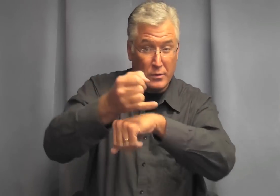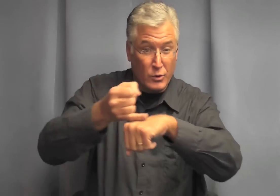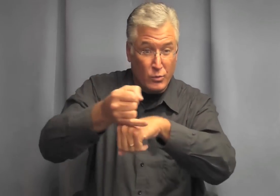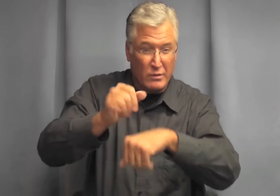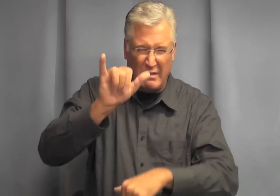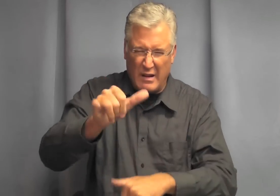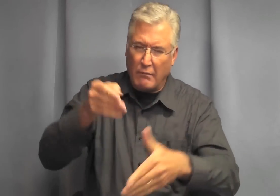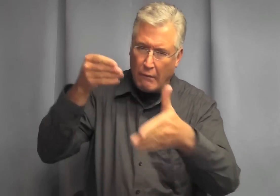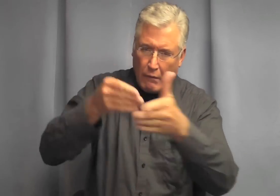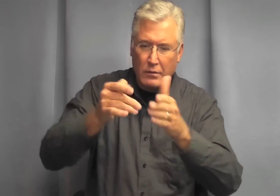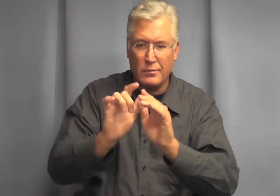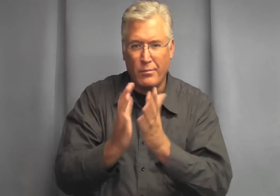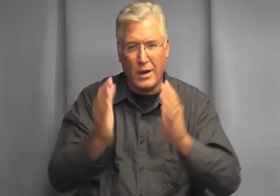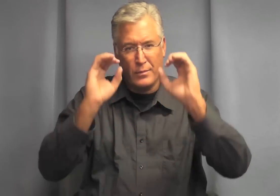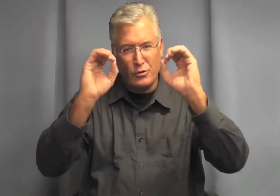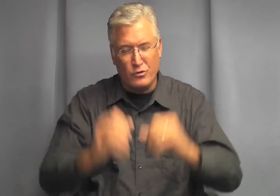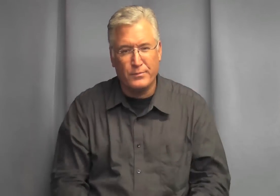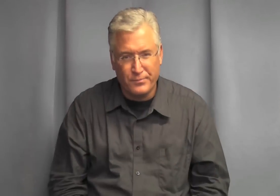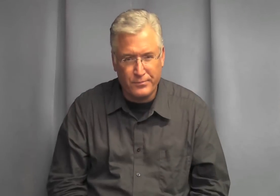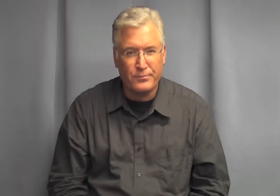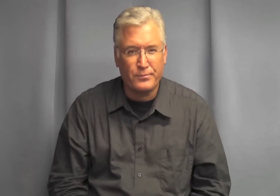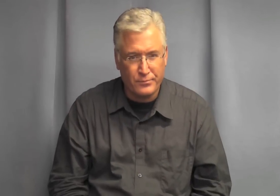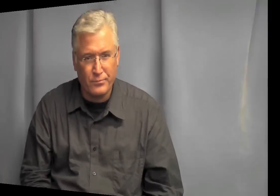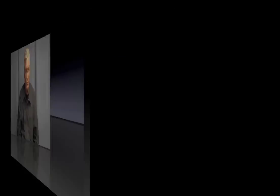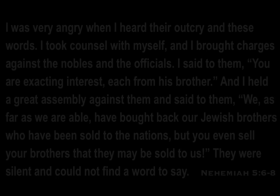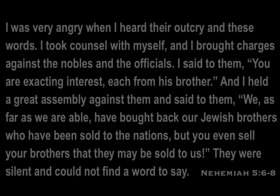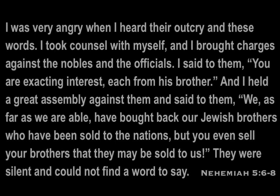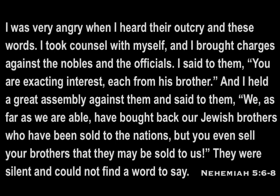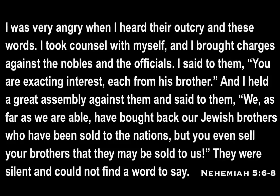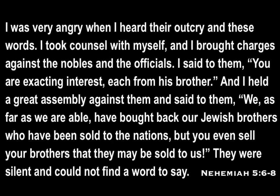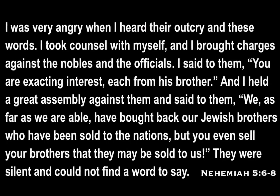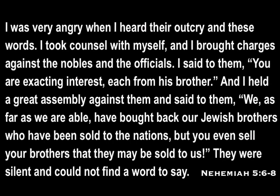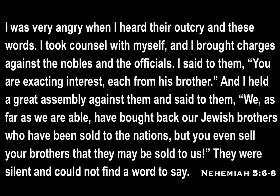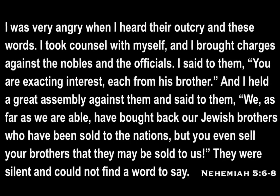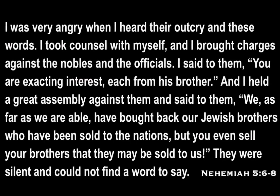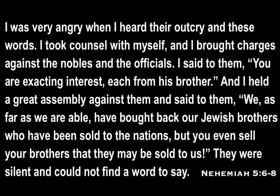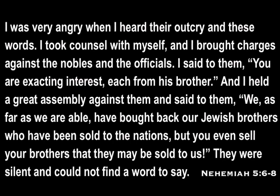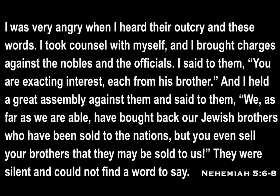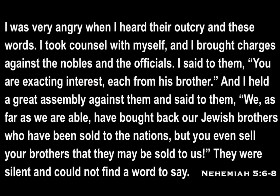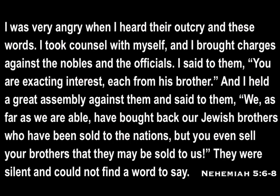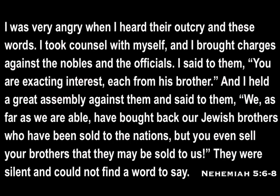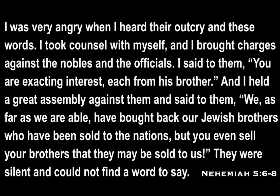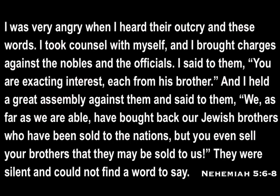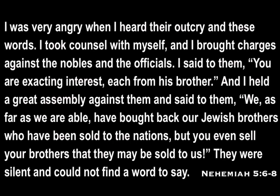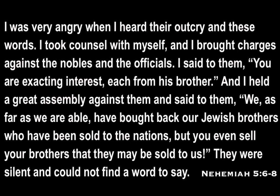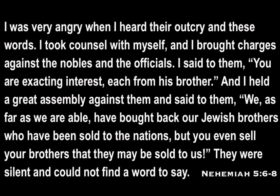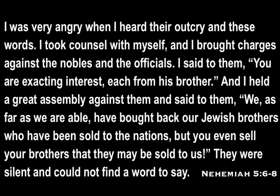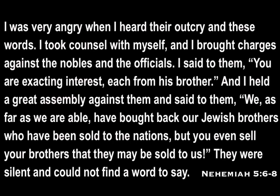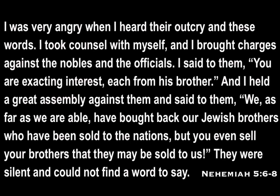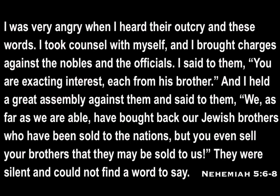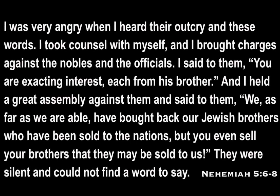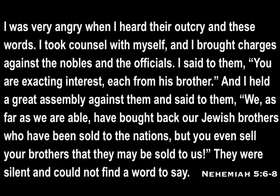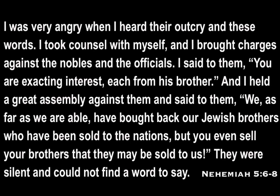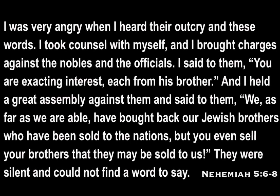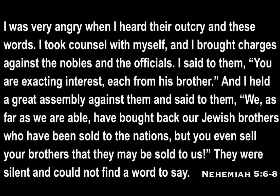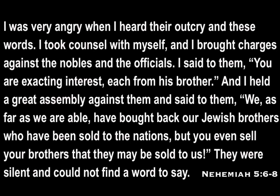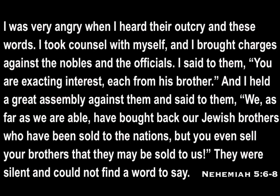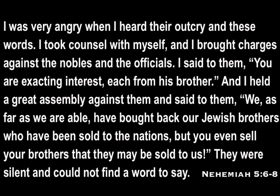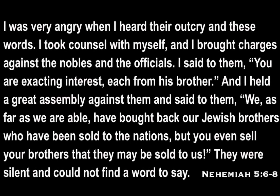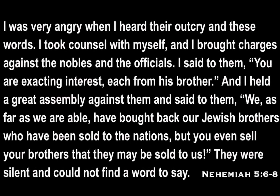the bible teaches about this i was very angry when i heard their outcry in these words i took counsel